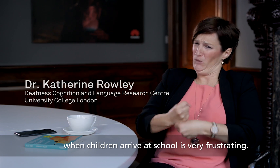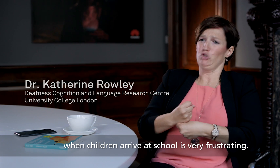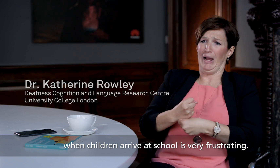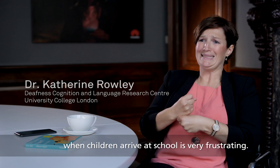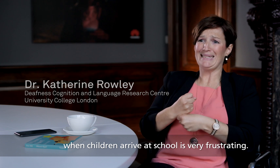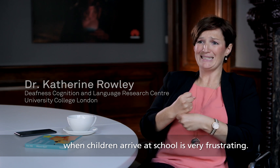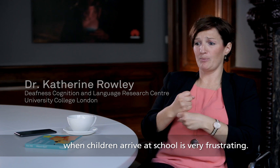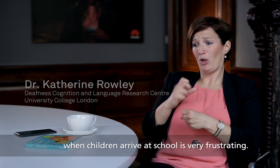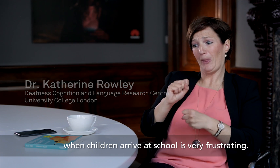frustrating.